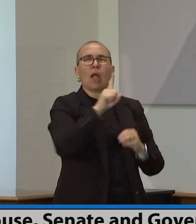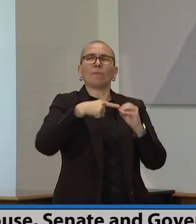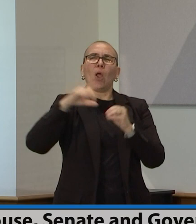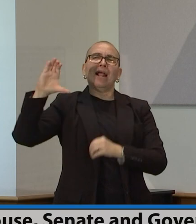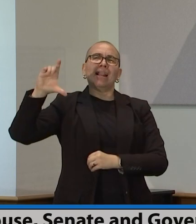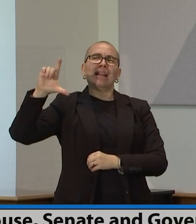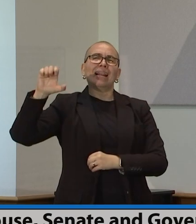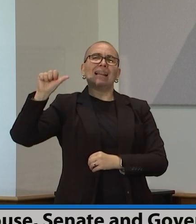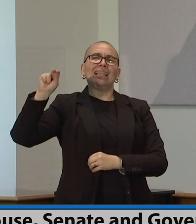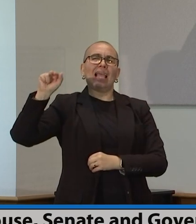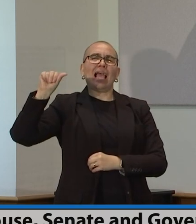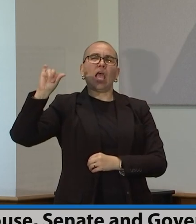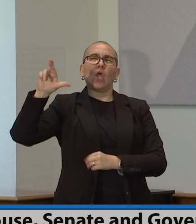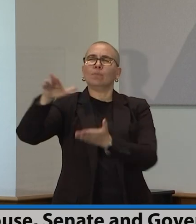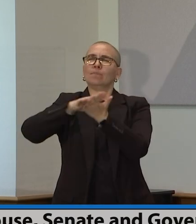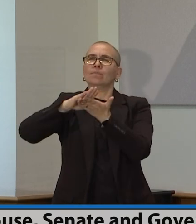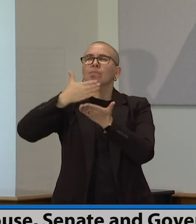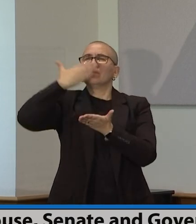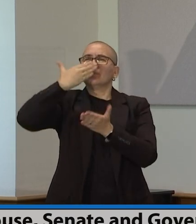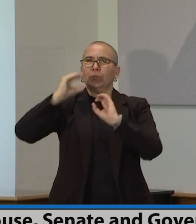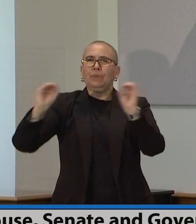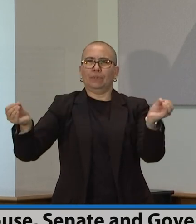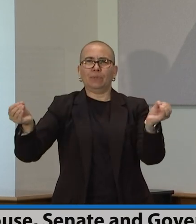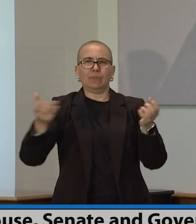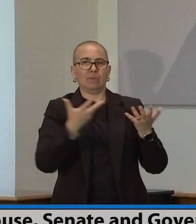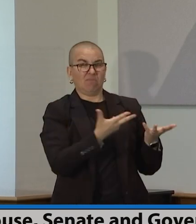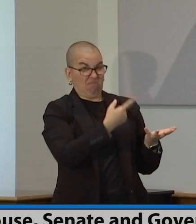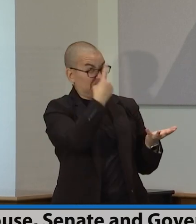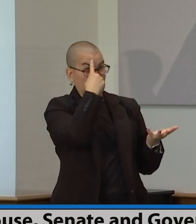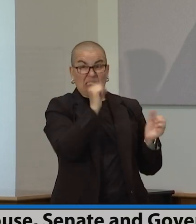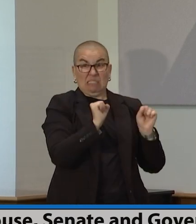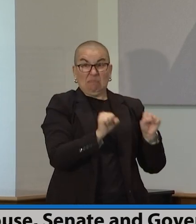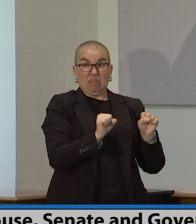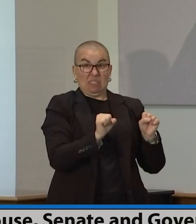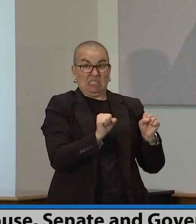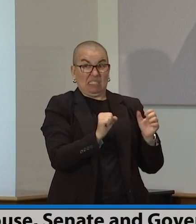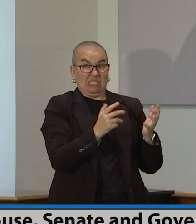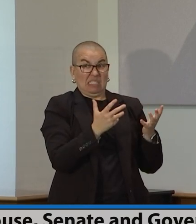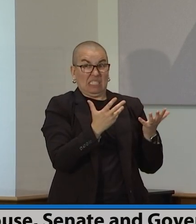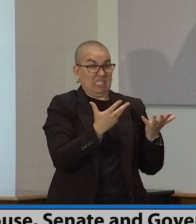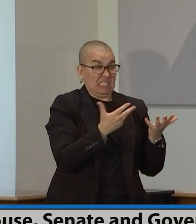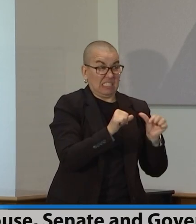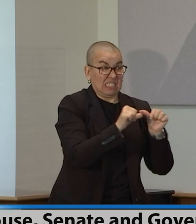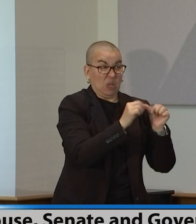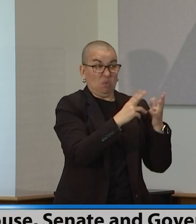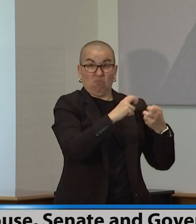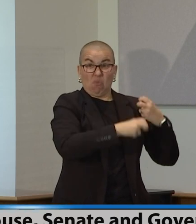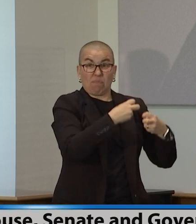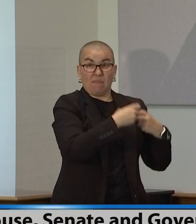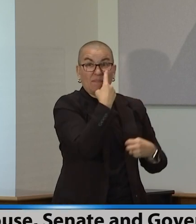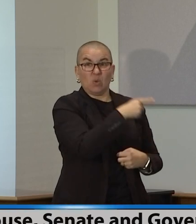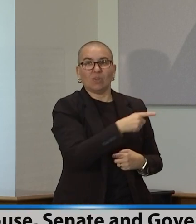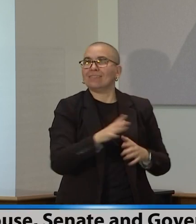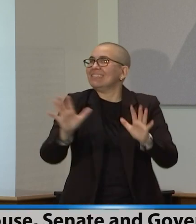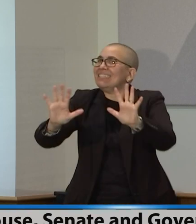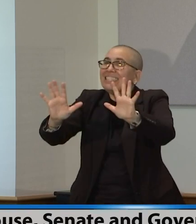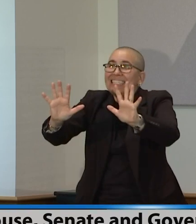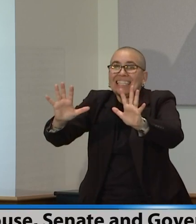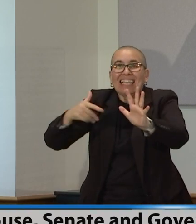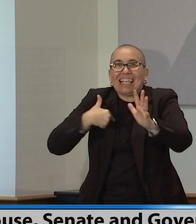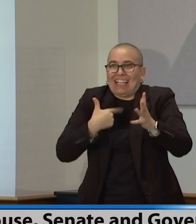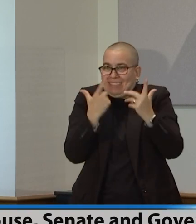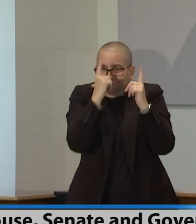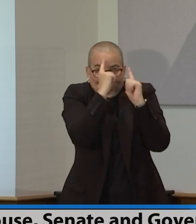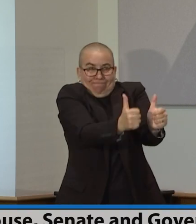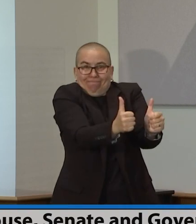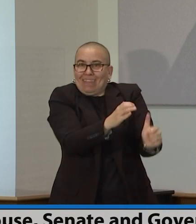wanted to hear, uh, whether that would continue to be an issue for your caucus. We're, we're letting the committee process do its work. I, I think that's the case. So there's